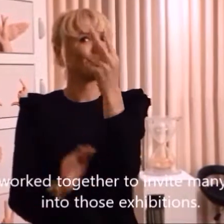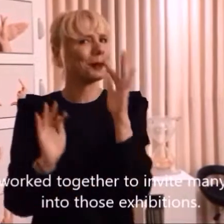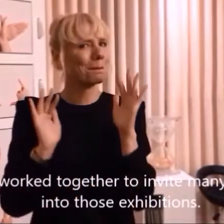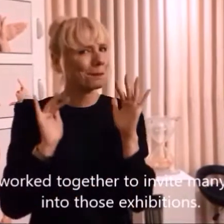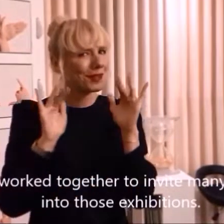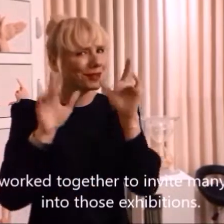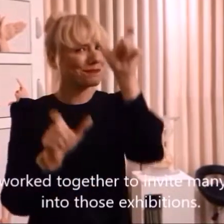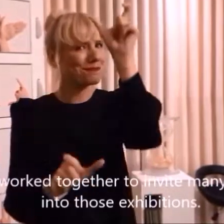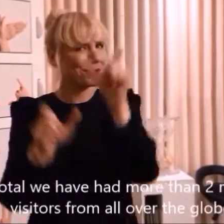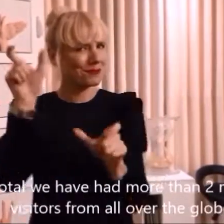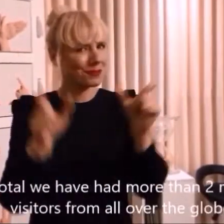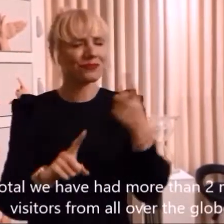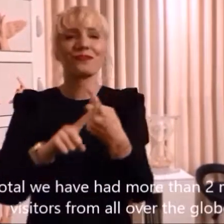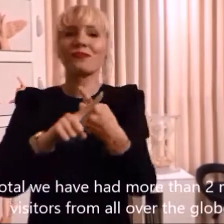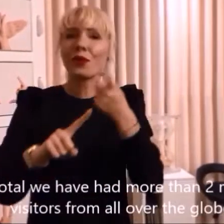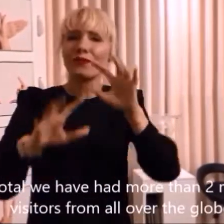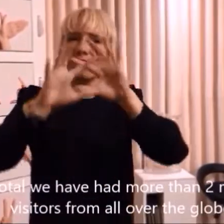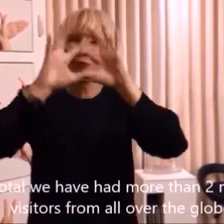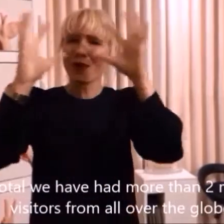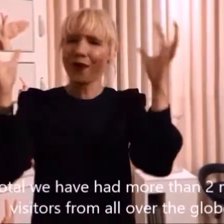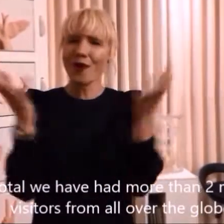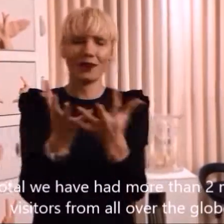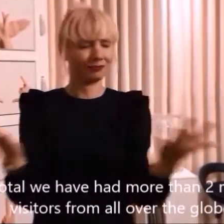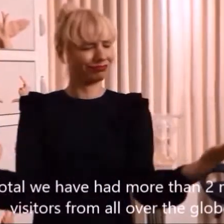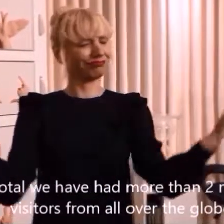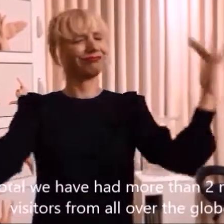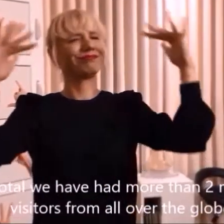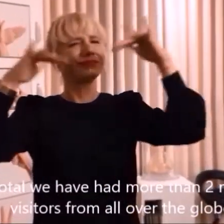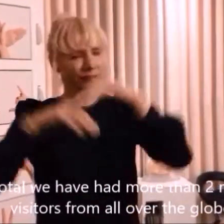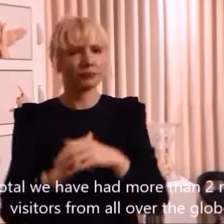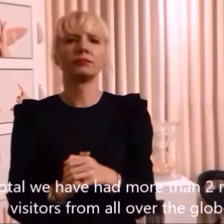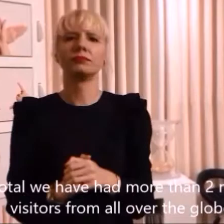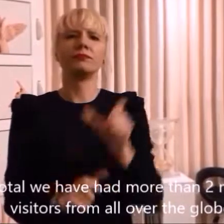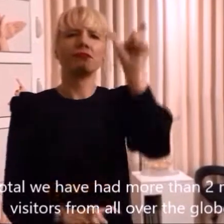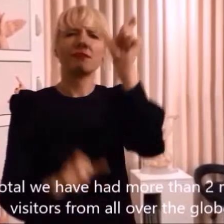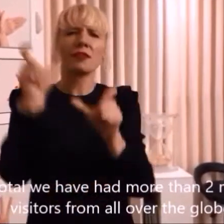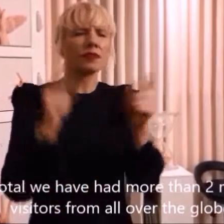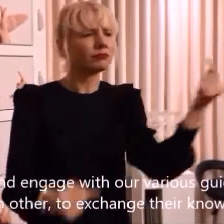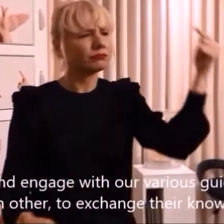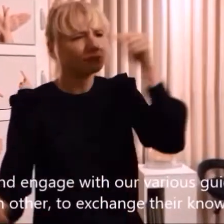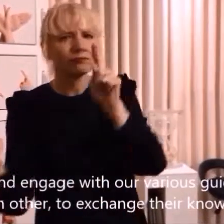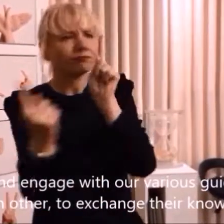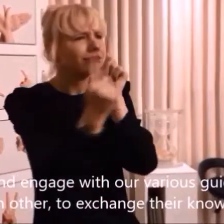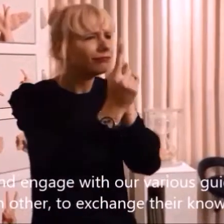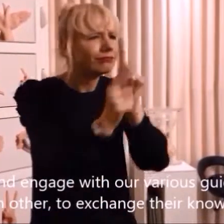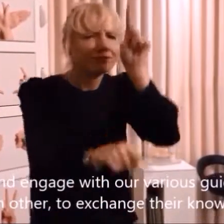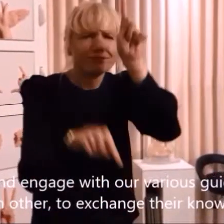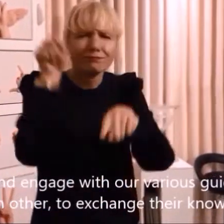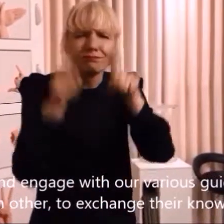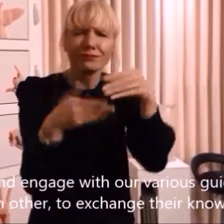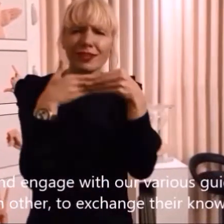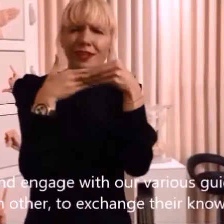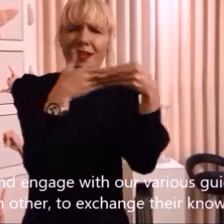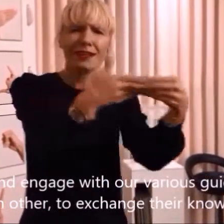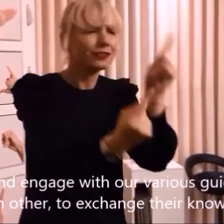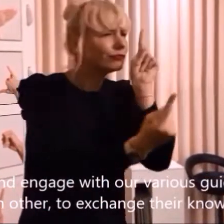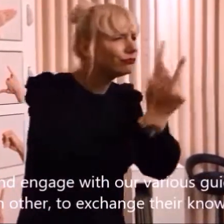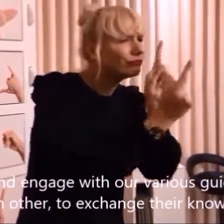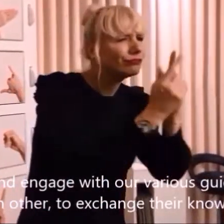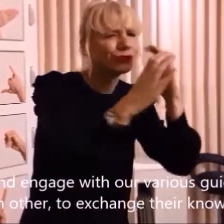exhibitions. In total, have had more than two million visitors from all over the globe to come and engage with our